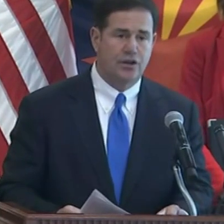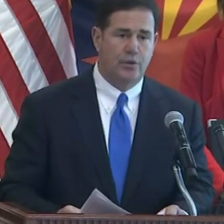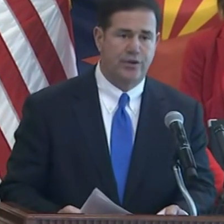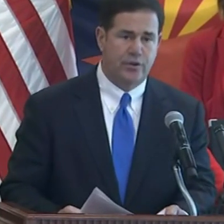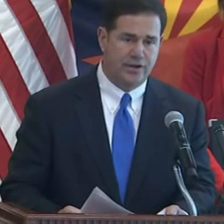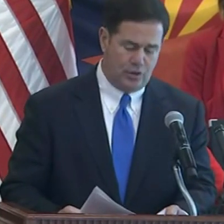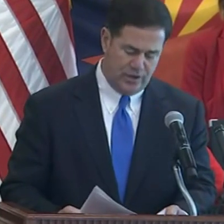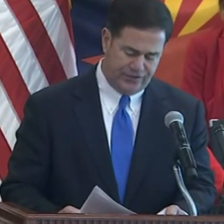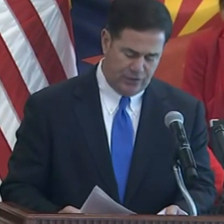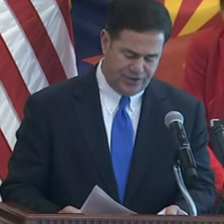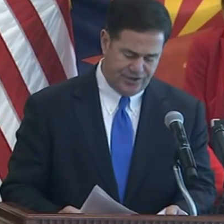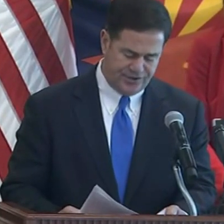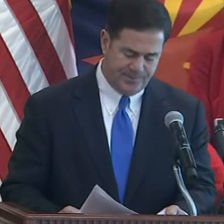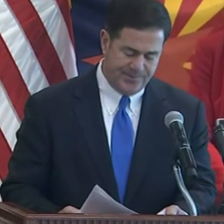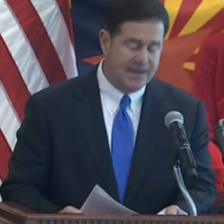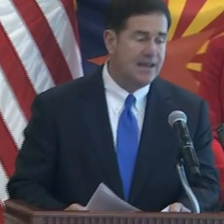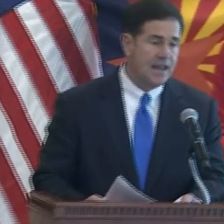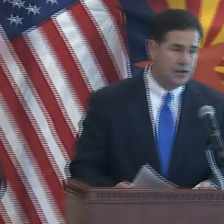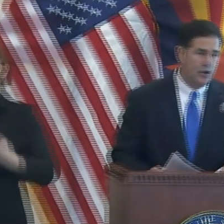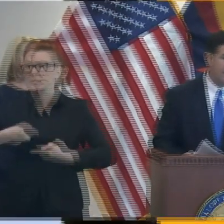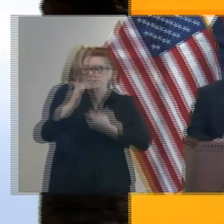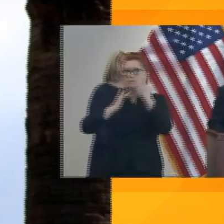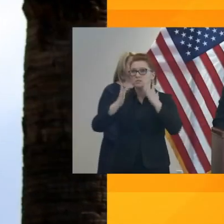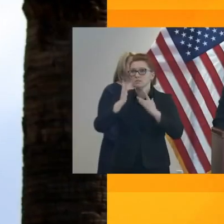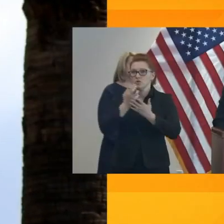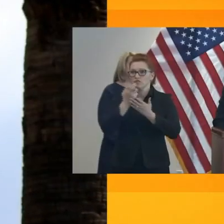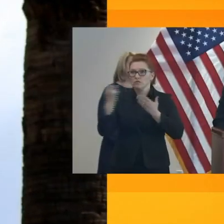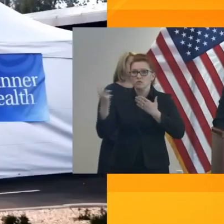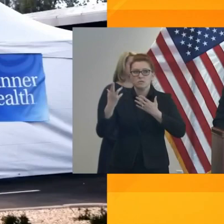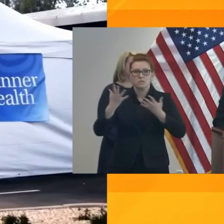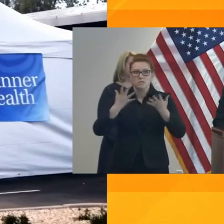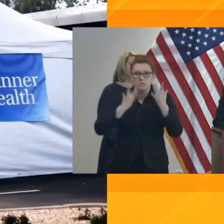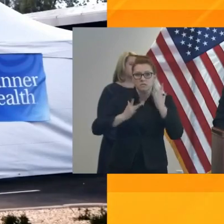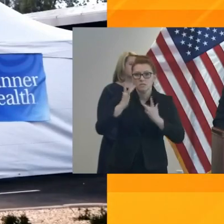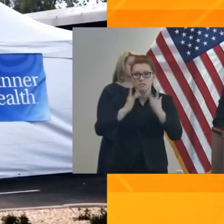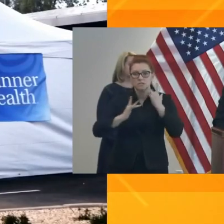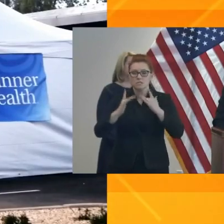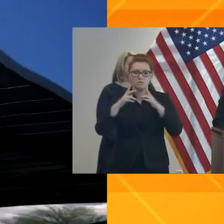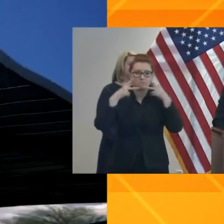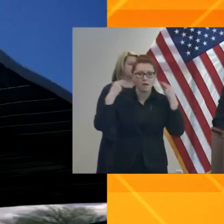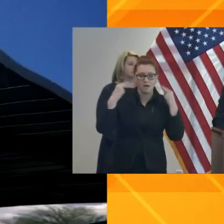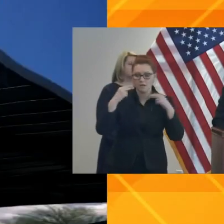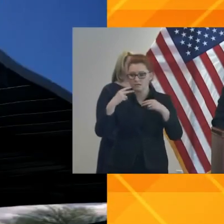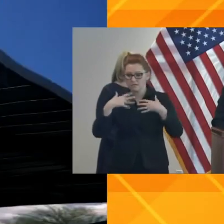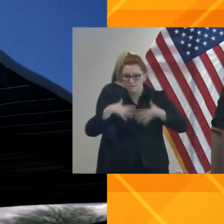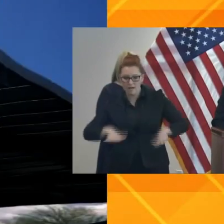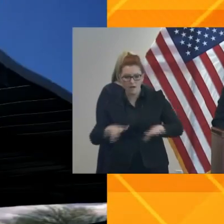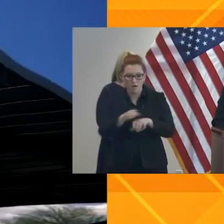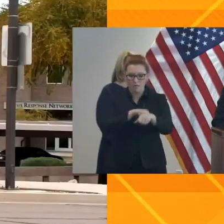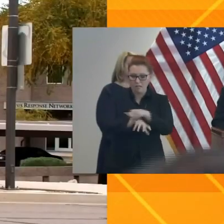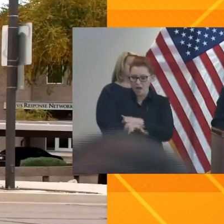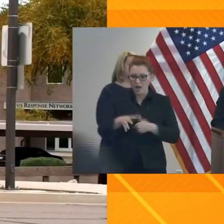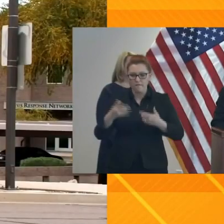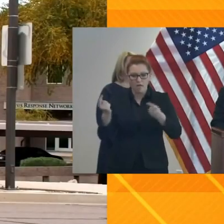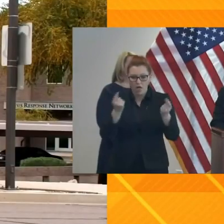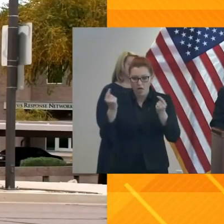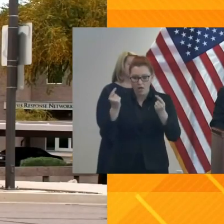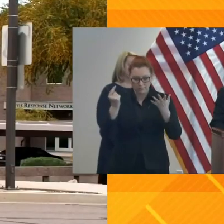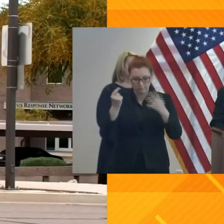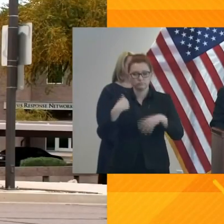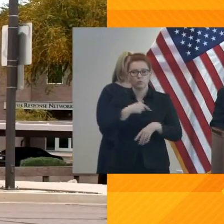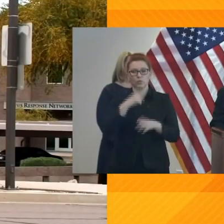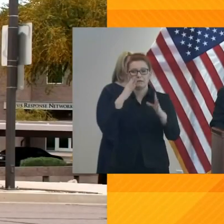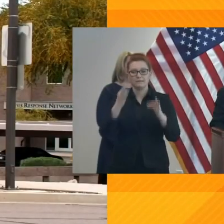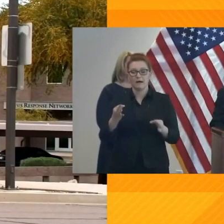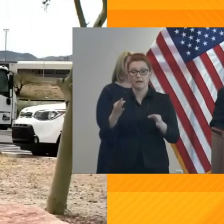struggled with critical resources, including masks, gowns, and gloves, we halted elective surgeries